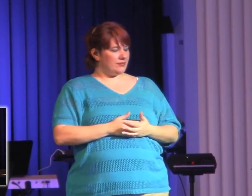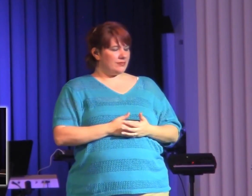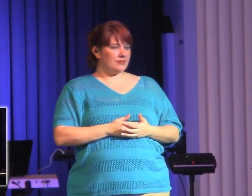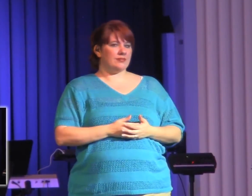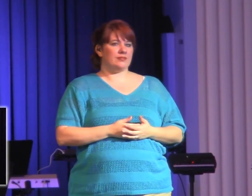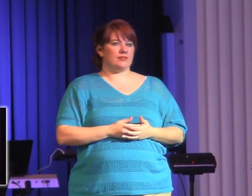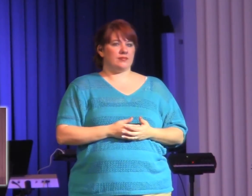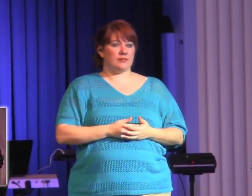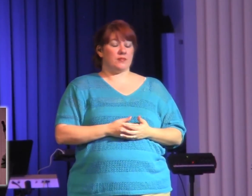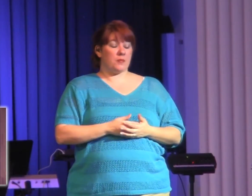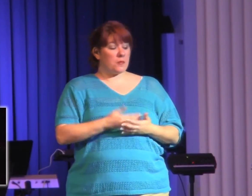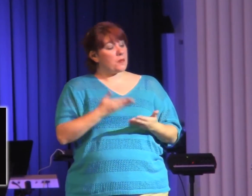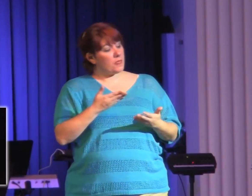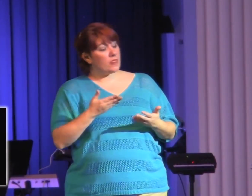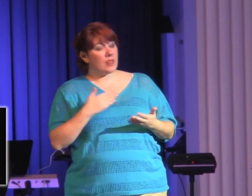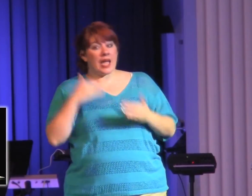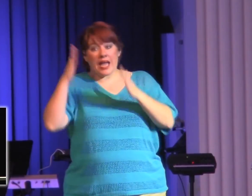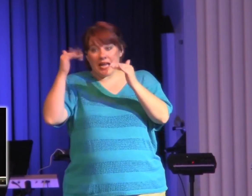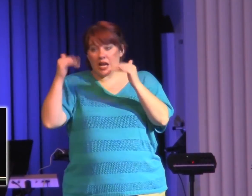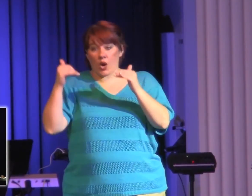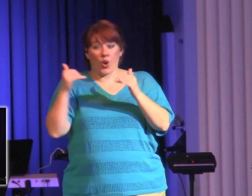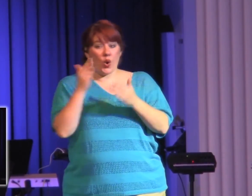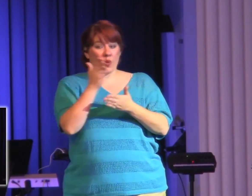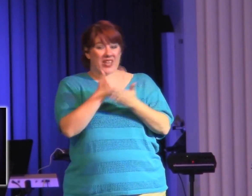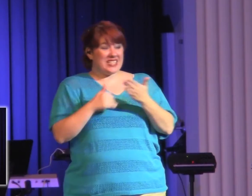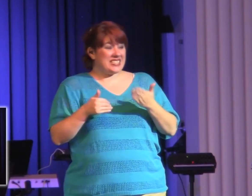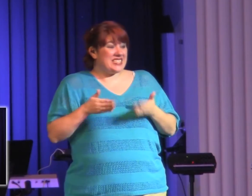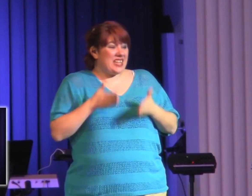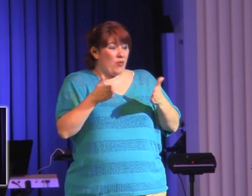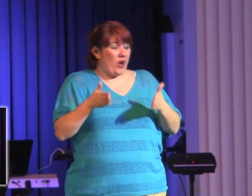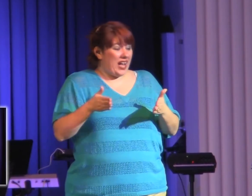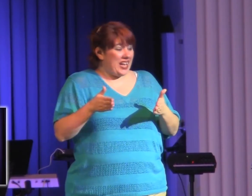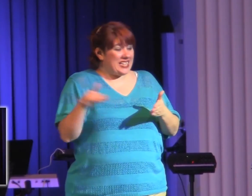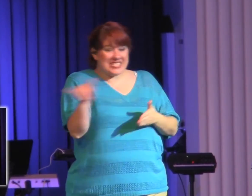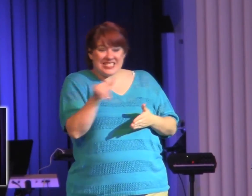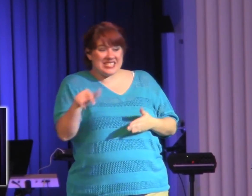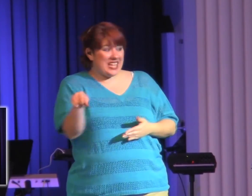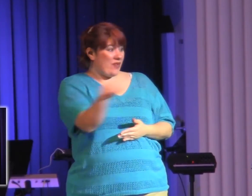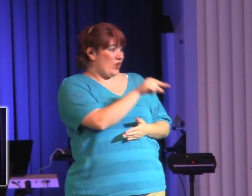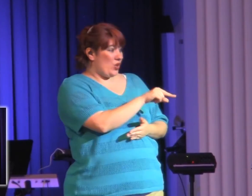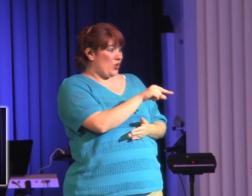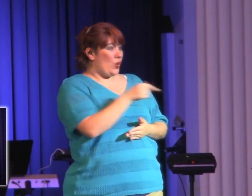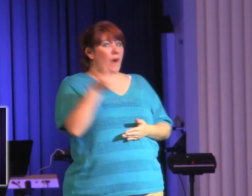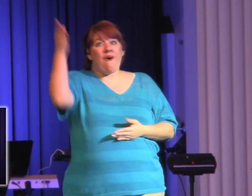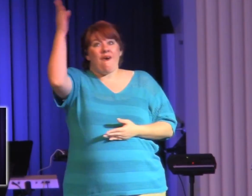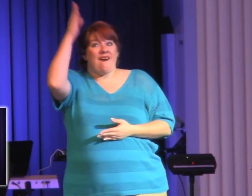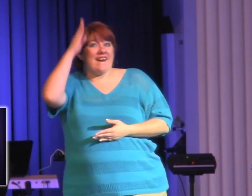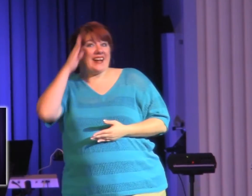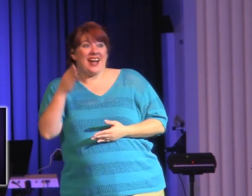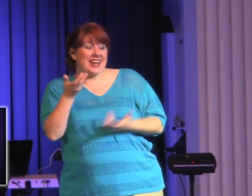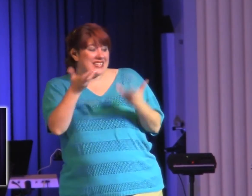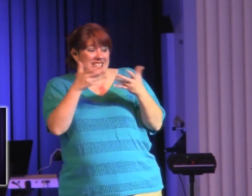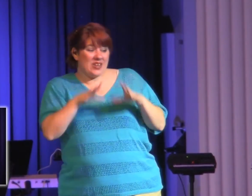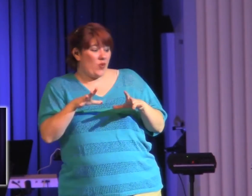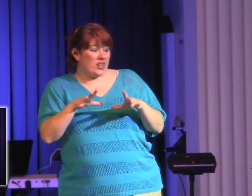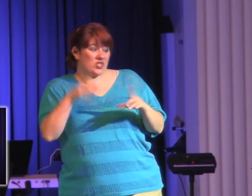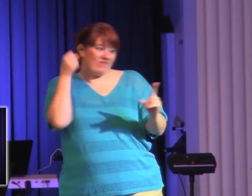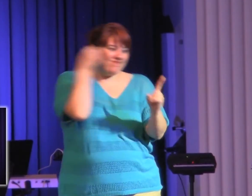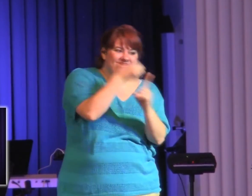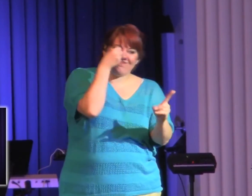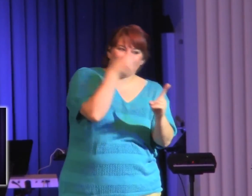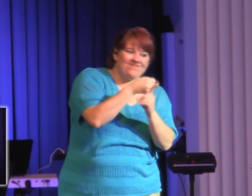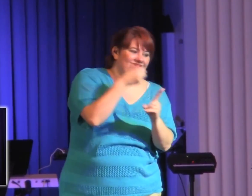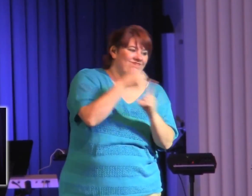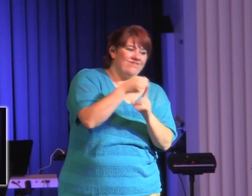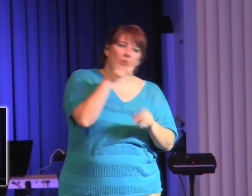And I would hope in some way, shape, or form, his desire is not to beat you down. His desire is to motivate you. You know what? A mistake